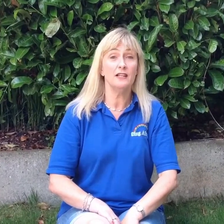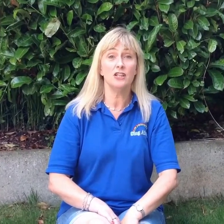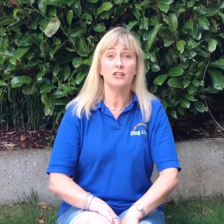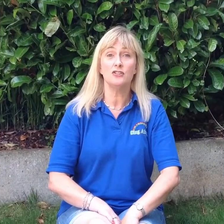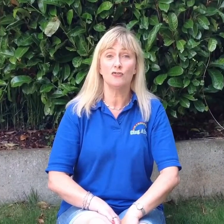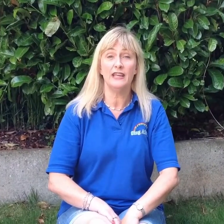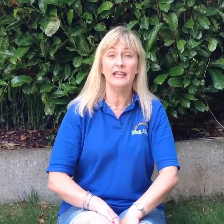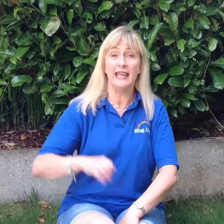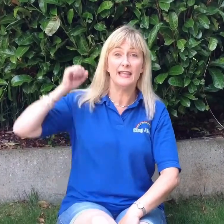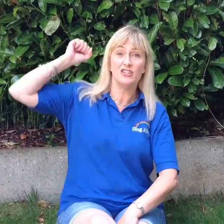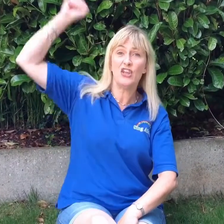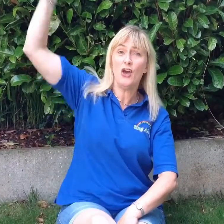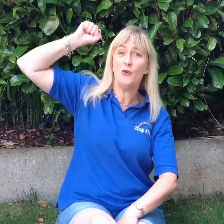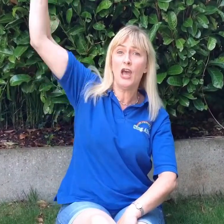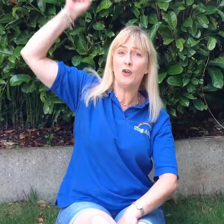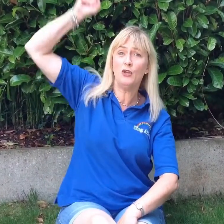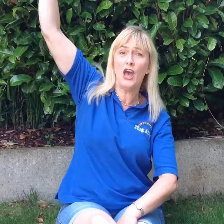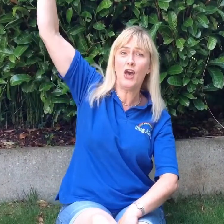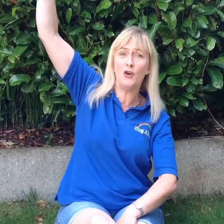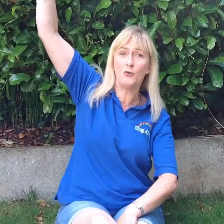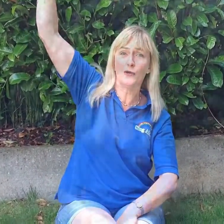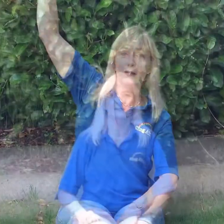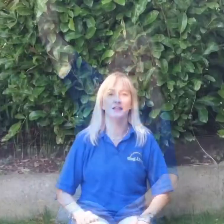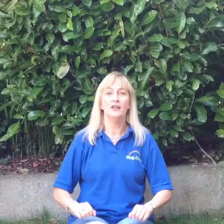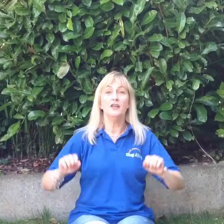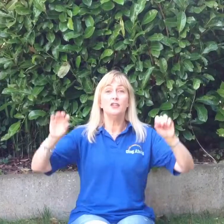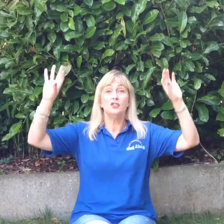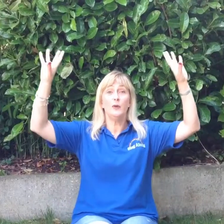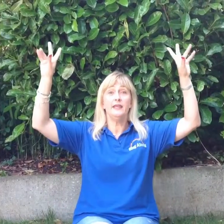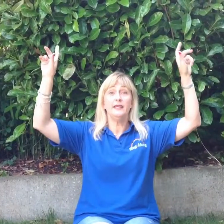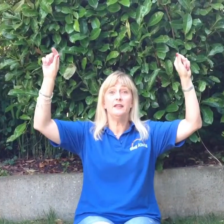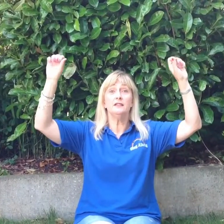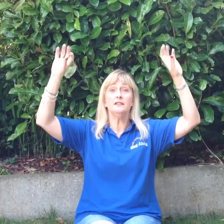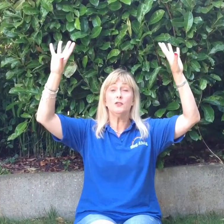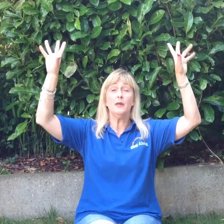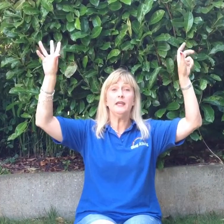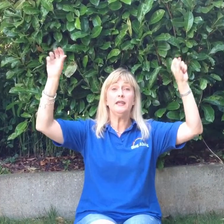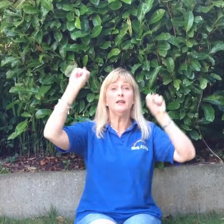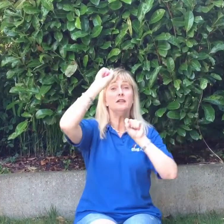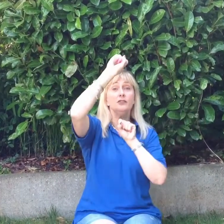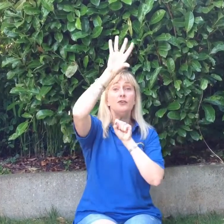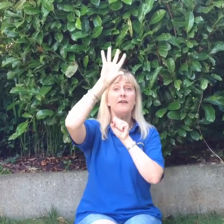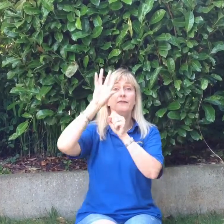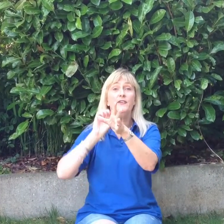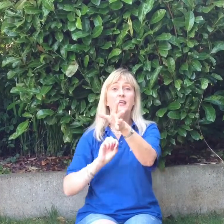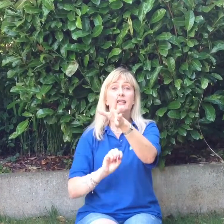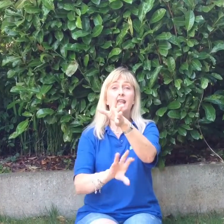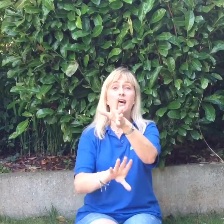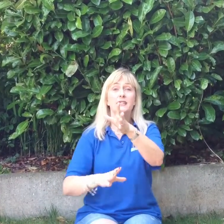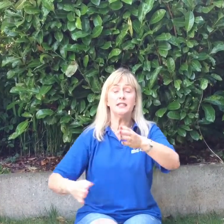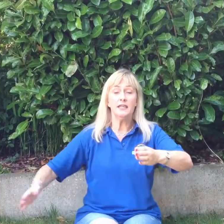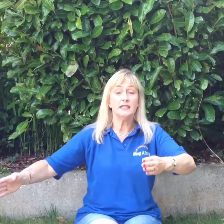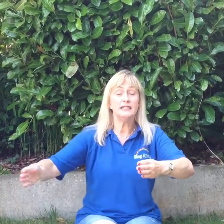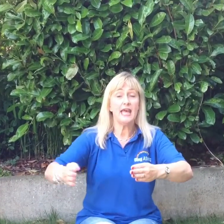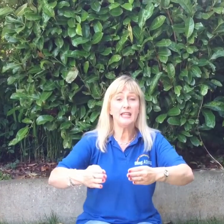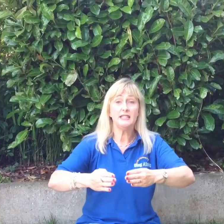turns green it's go go go. Twinkle, twinkle traffic light, standing